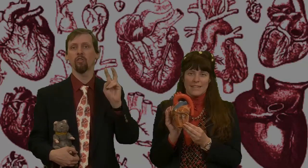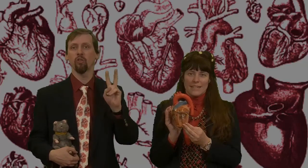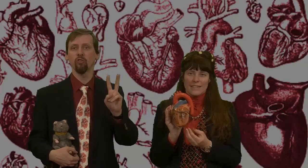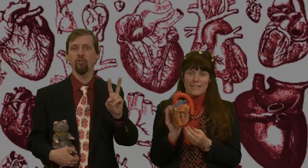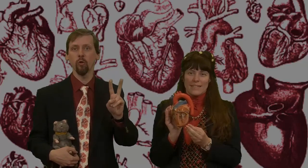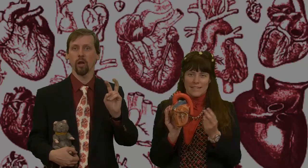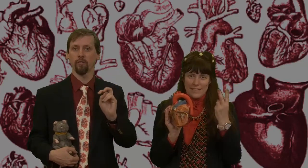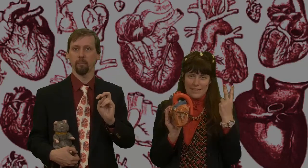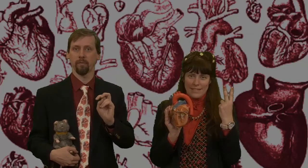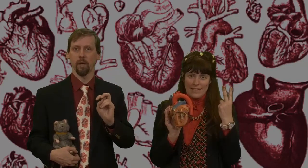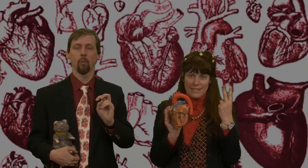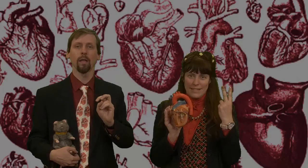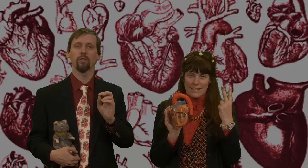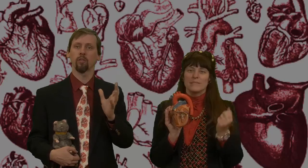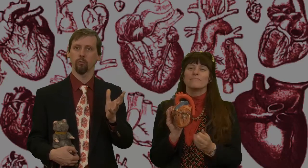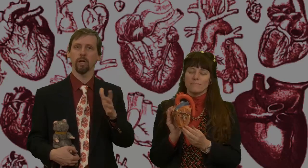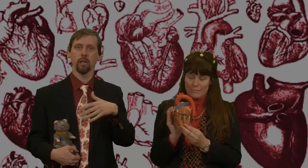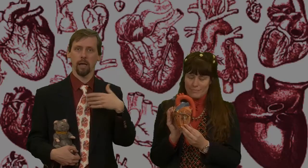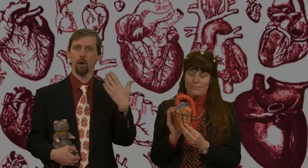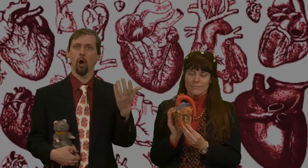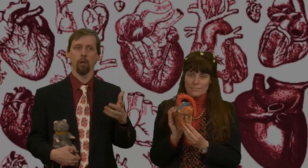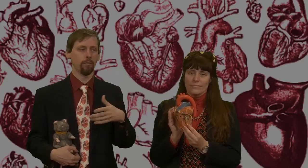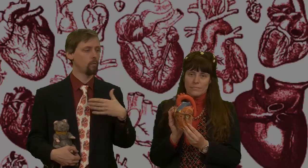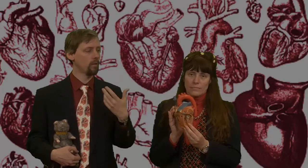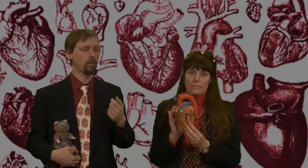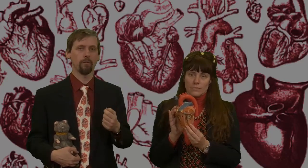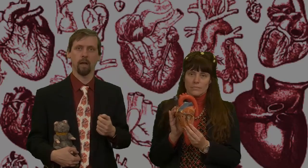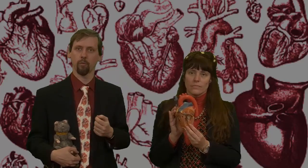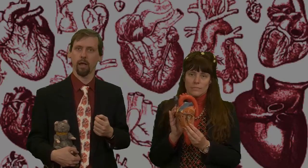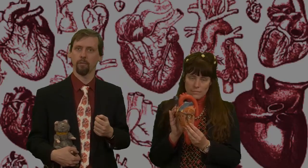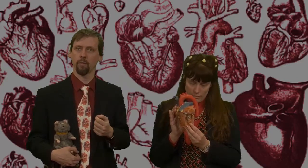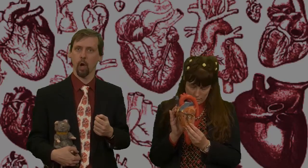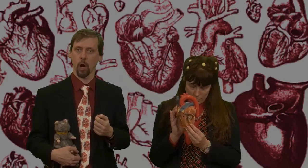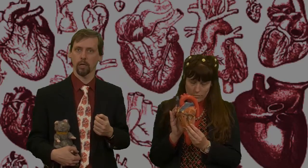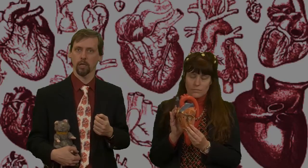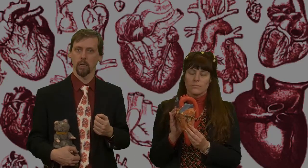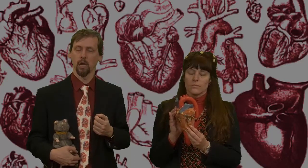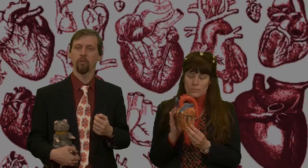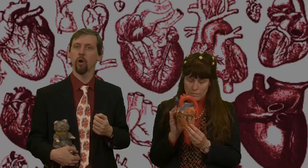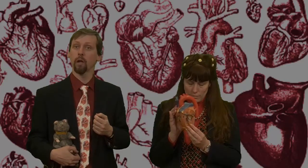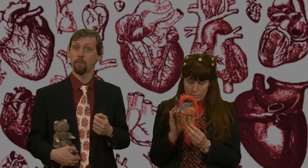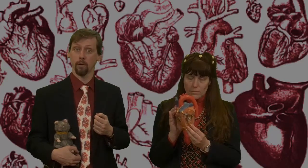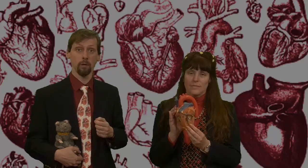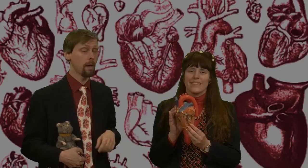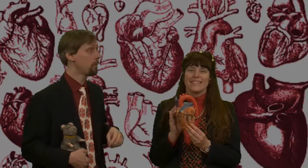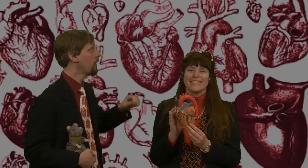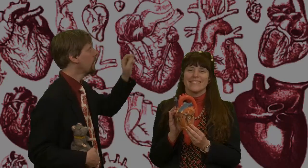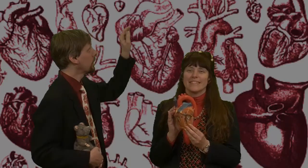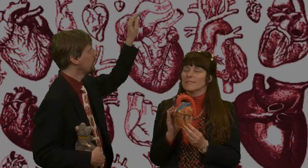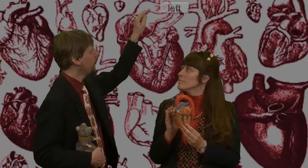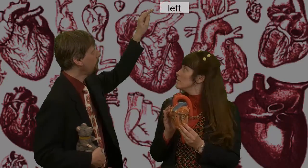two cusps rather than three, like all of the rest of the valves would have in the heart. So if you can remember, left